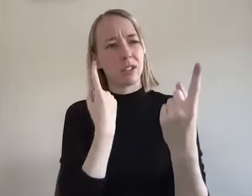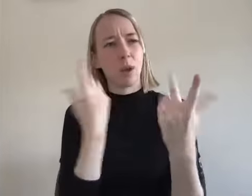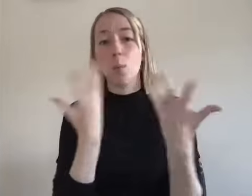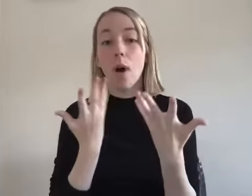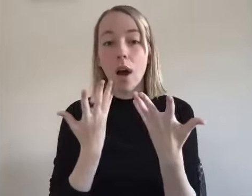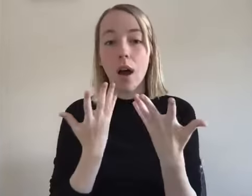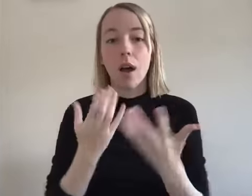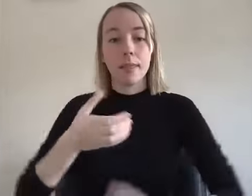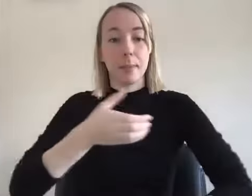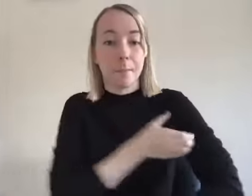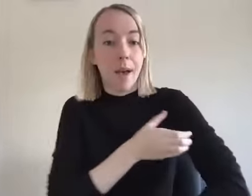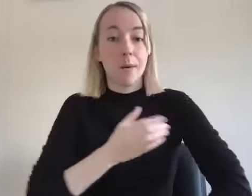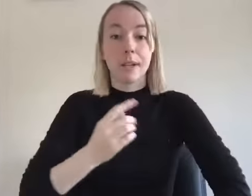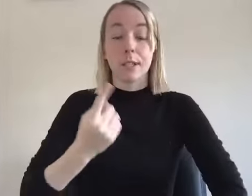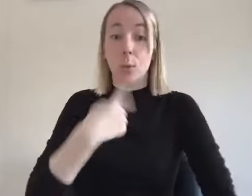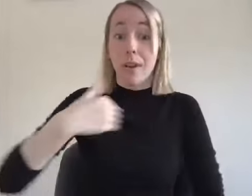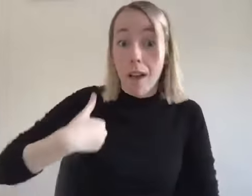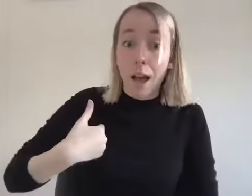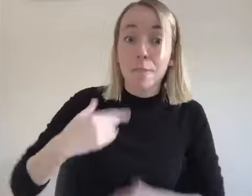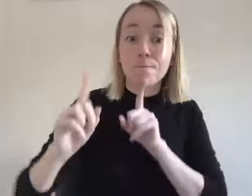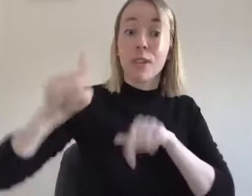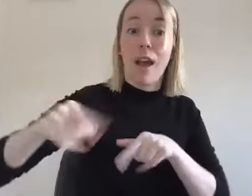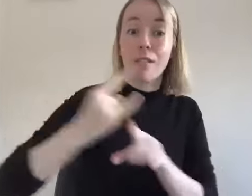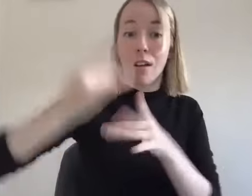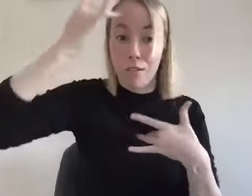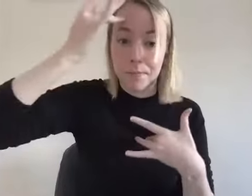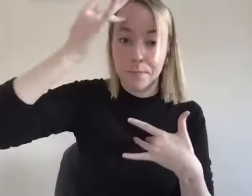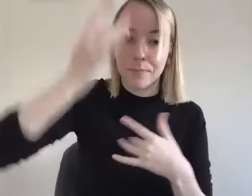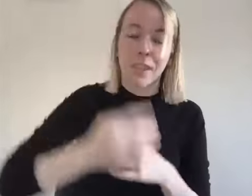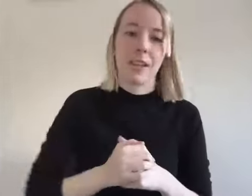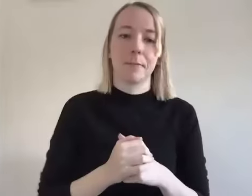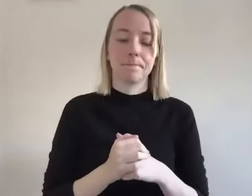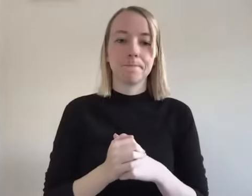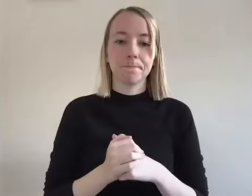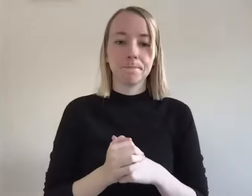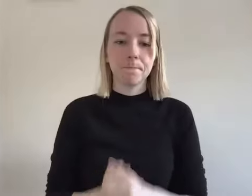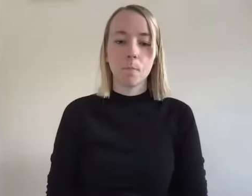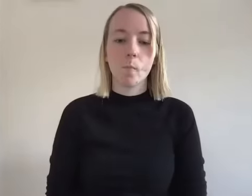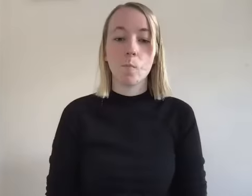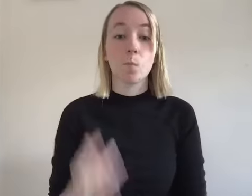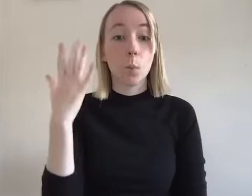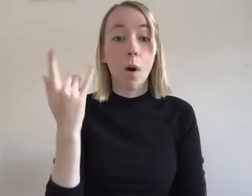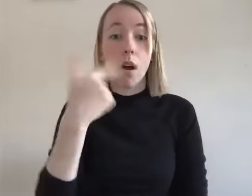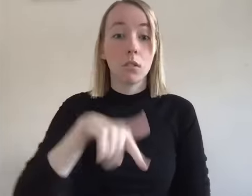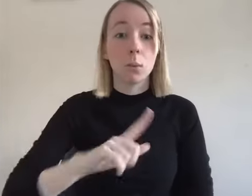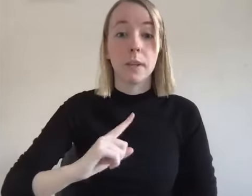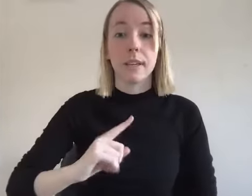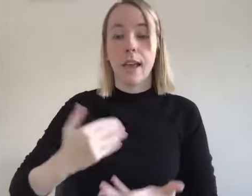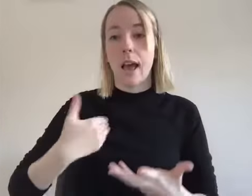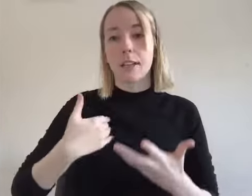understanding what we have is here we're powerless over our reaction to alcohols you know and i say that very distinctively um because a lot of us